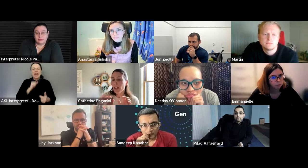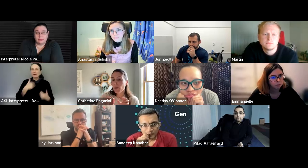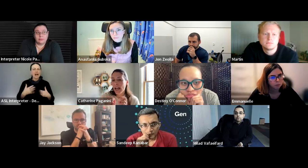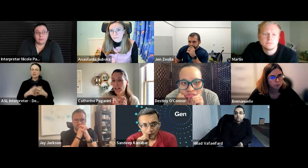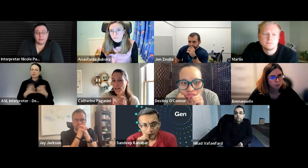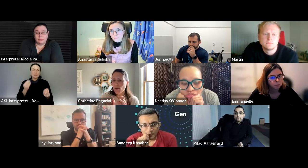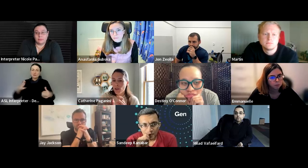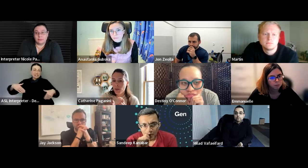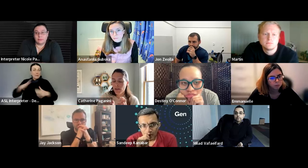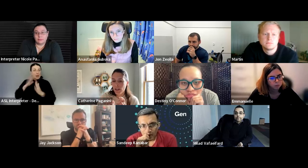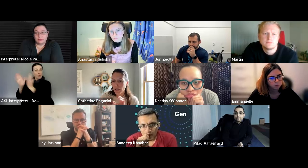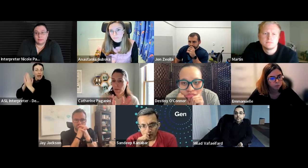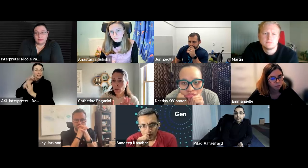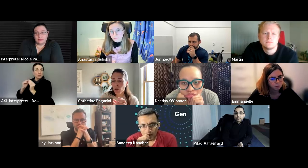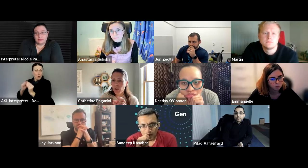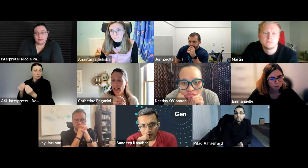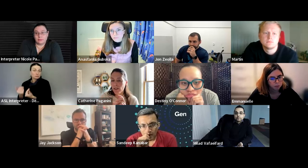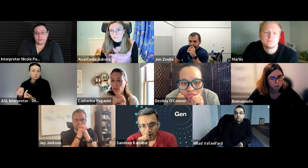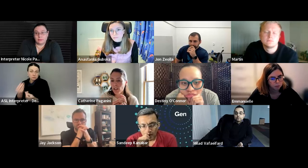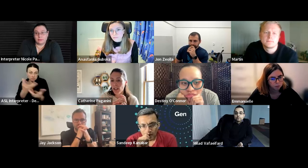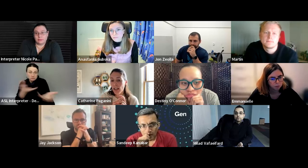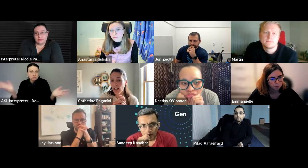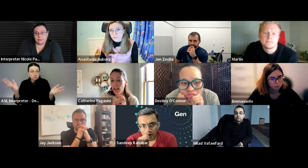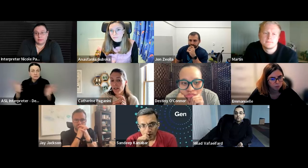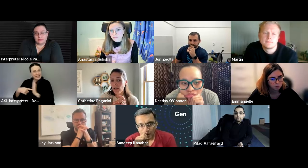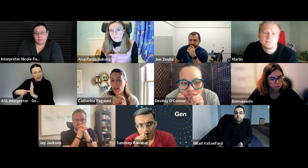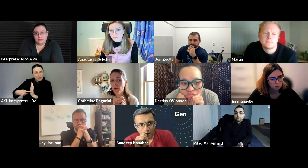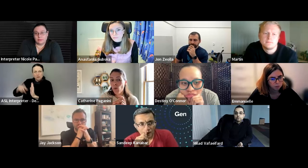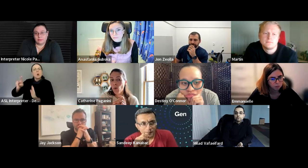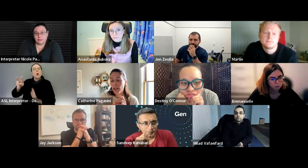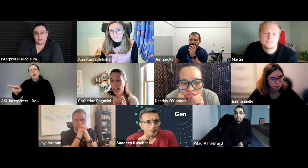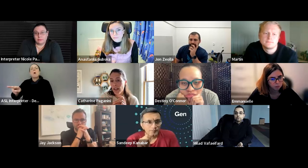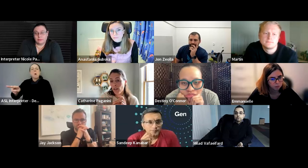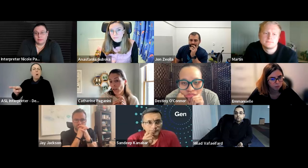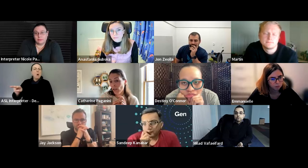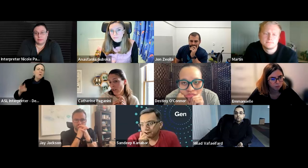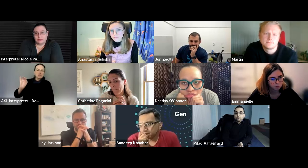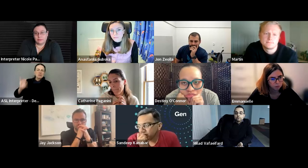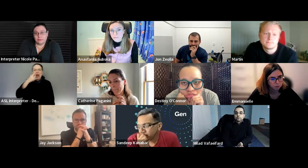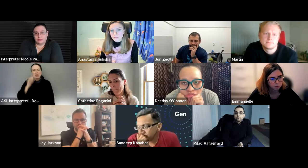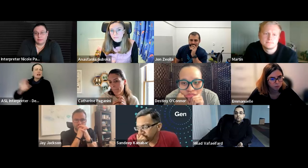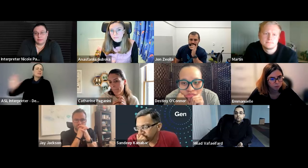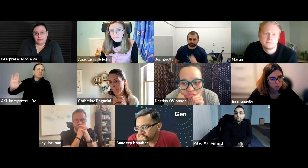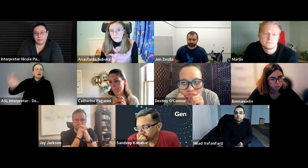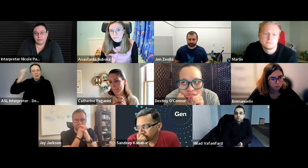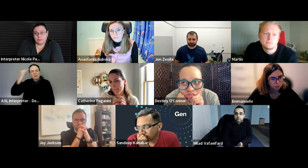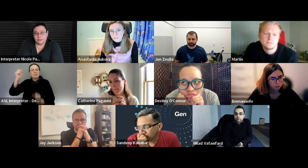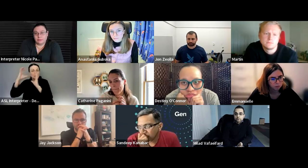information but i will ask for specific examples so you can have a look at what that looks like